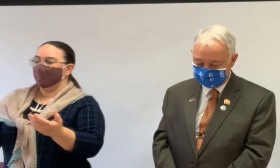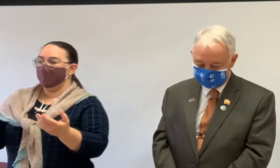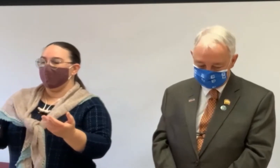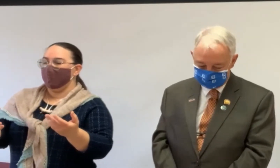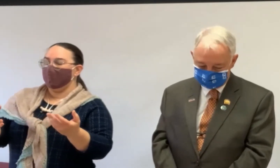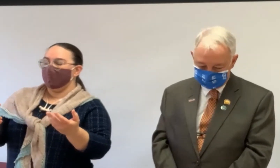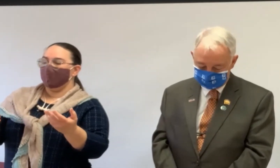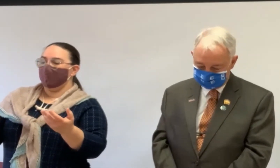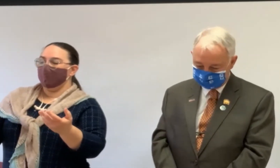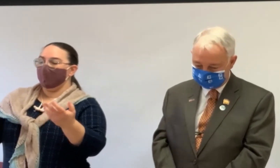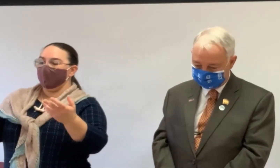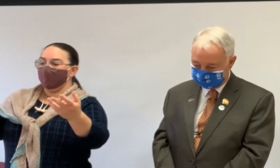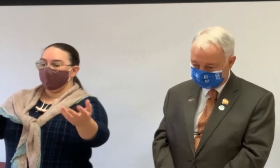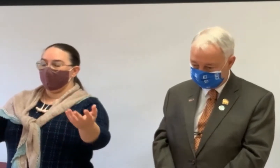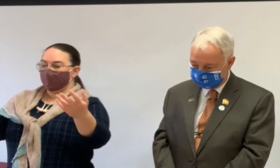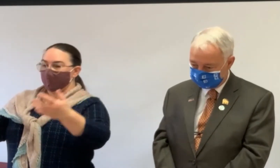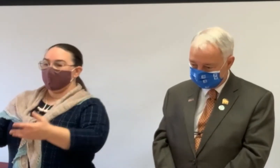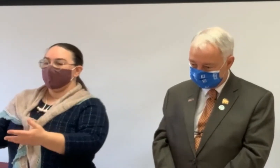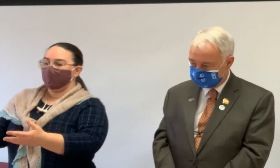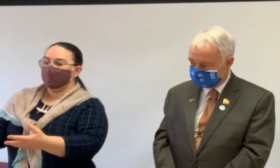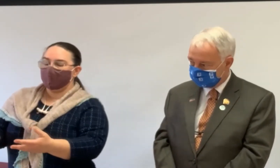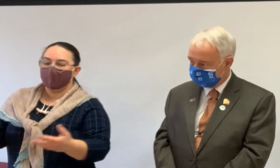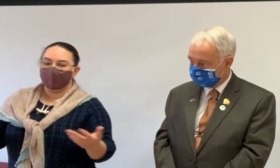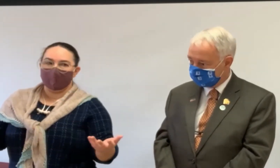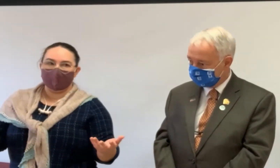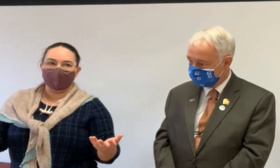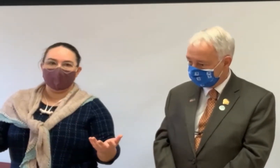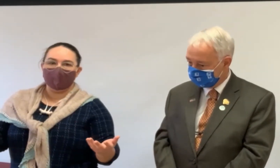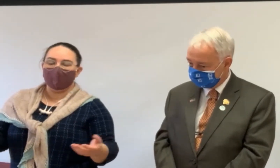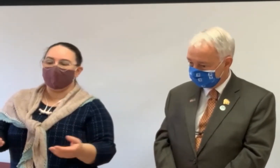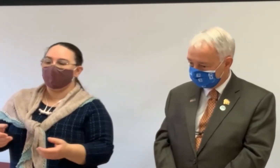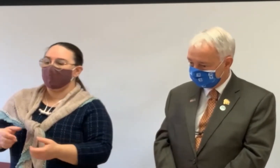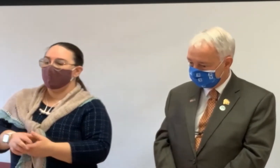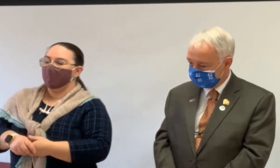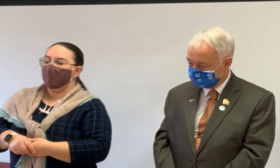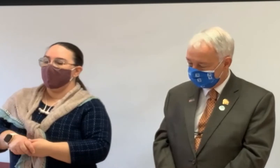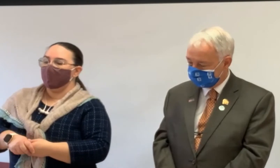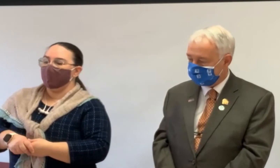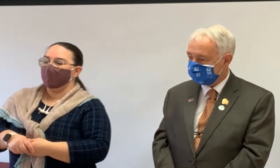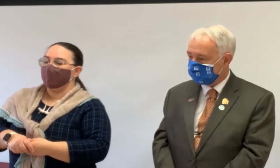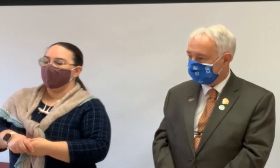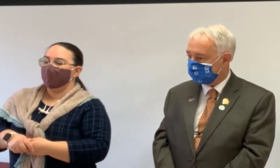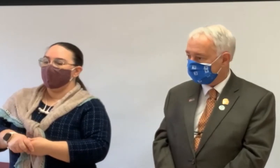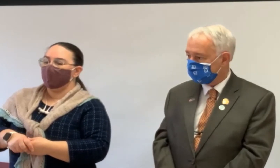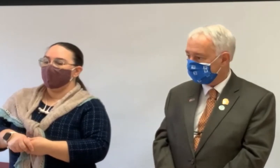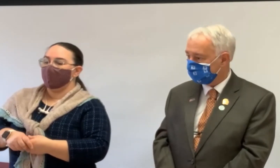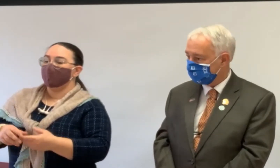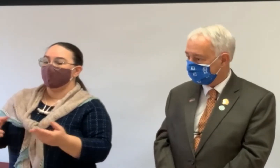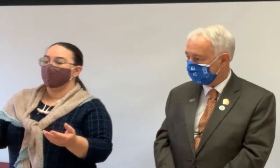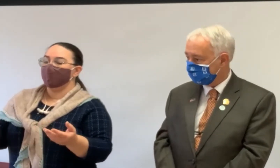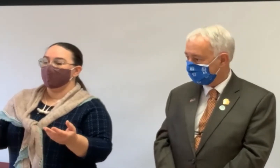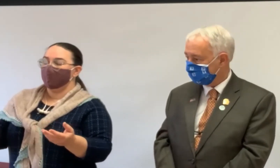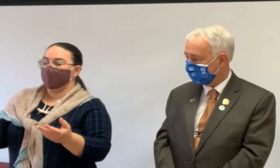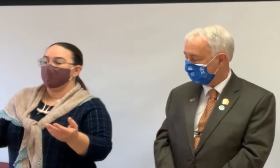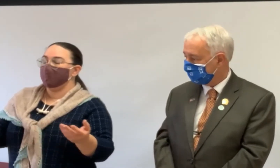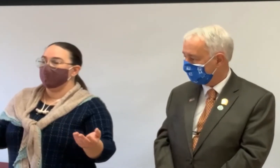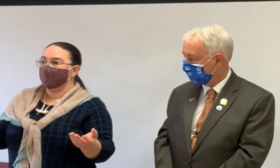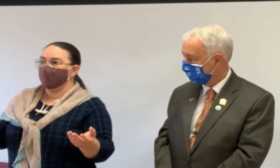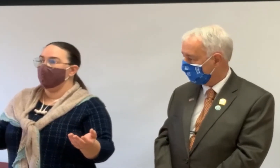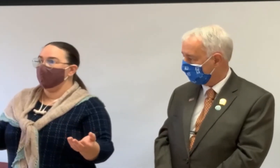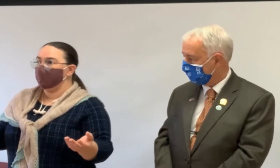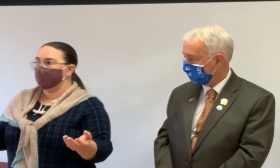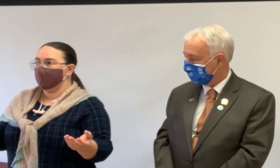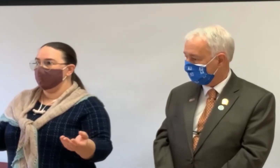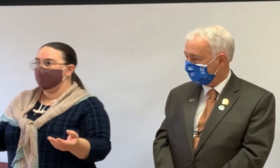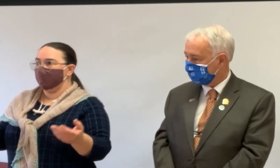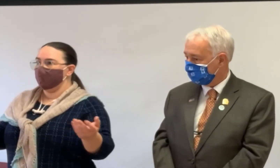that again, starting with understanding the value of property, um, the answer isn't, the best answer